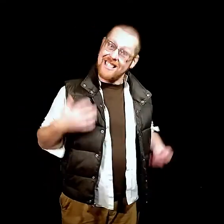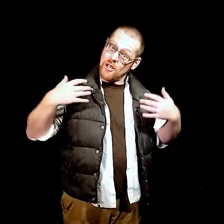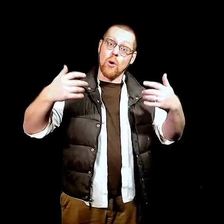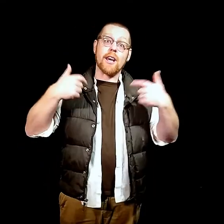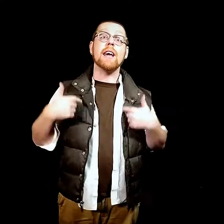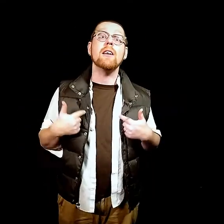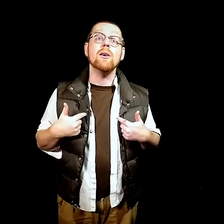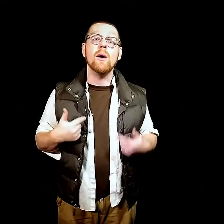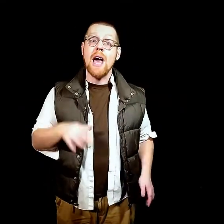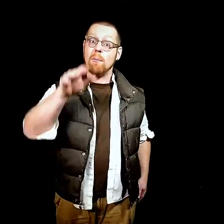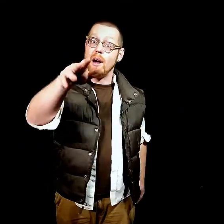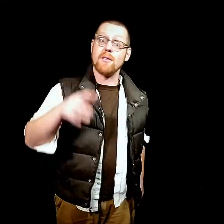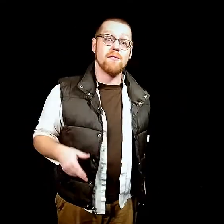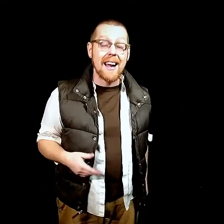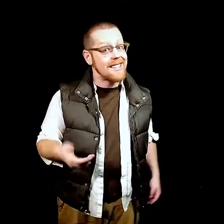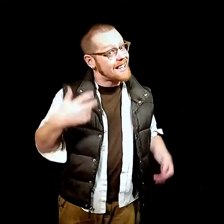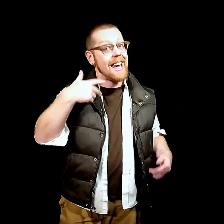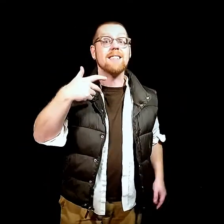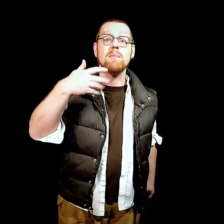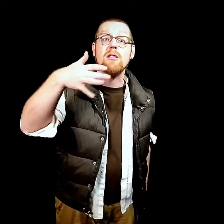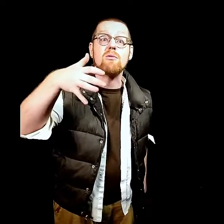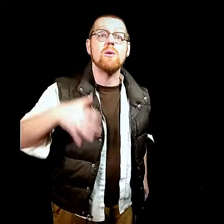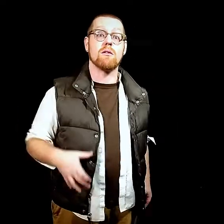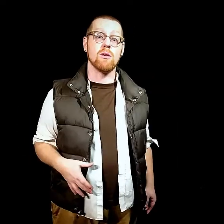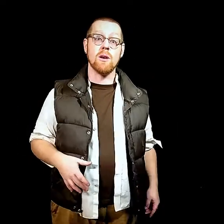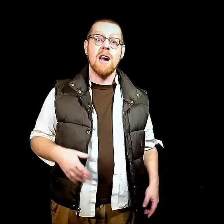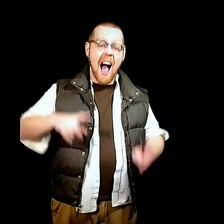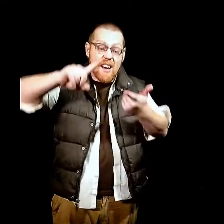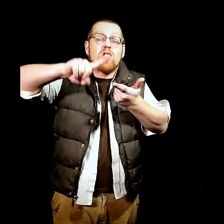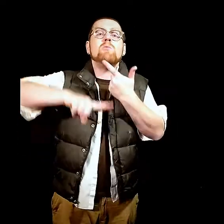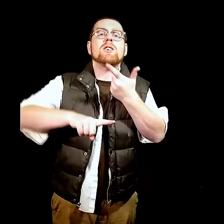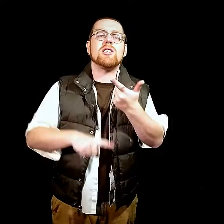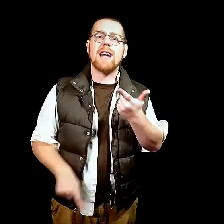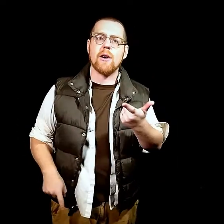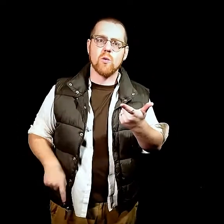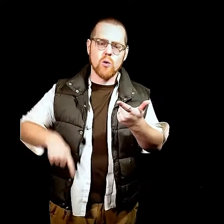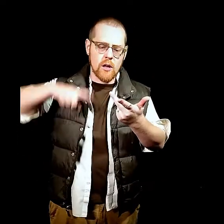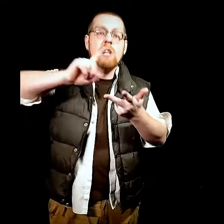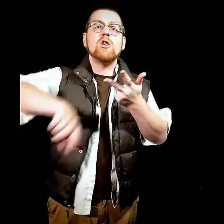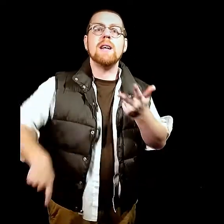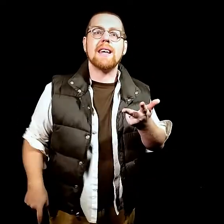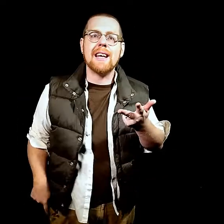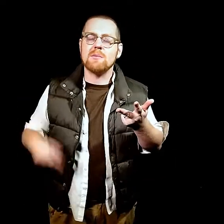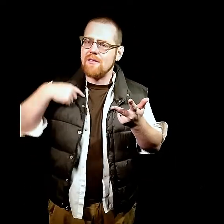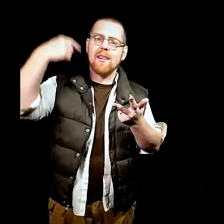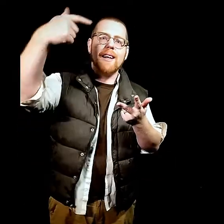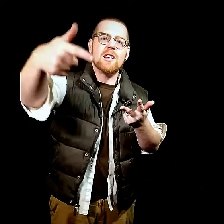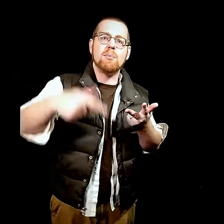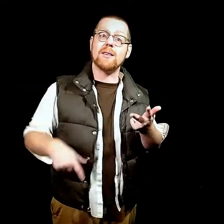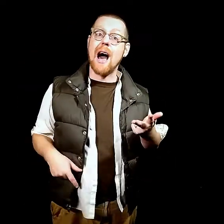there no king in you? And brother, the fact is the king is in me through and through. I've got too much desire to rule. Too many kingdoms I feel I need to put down